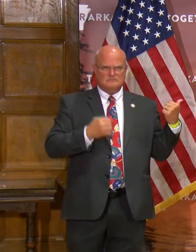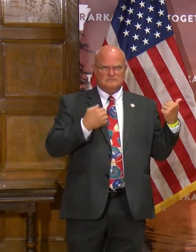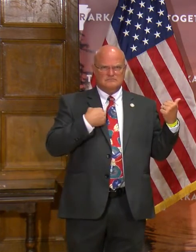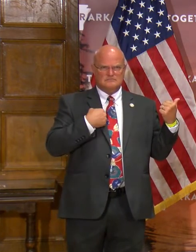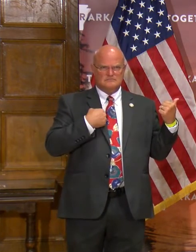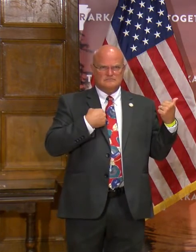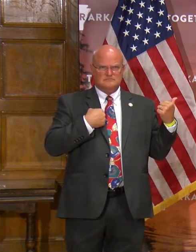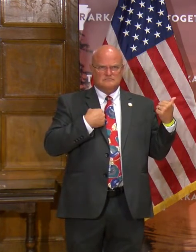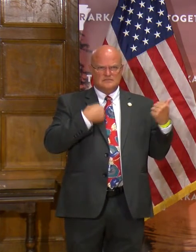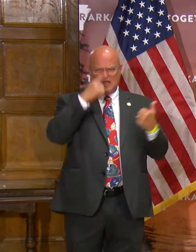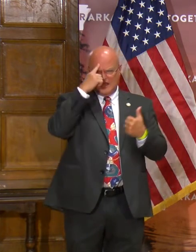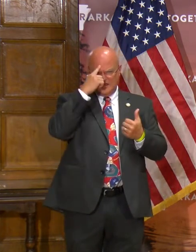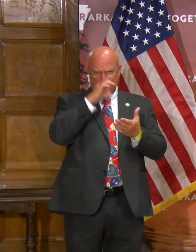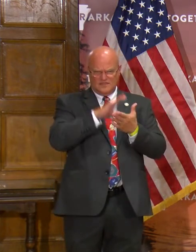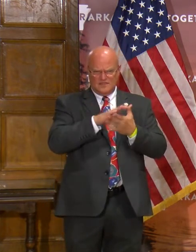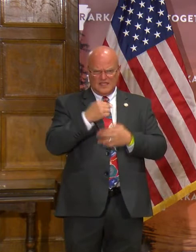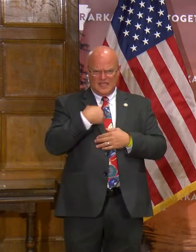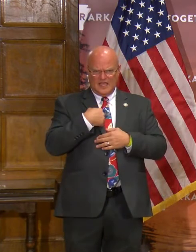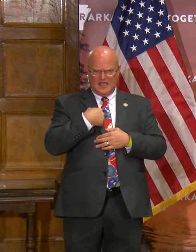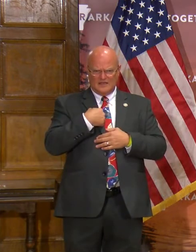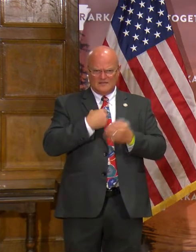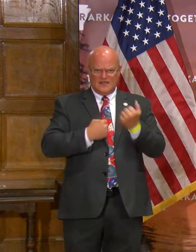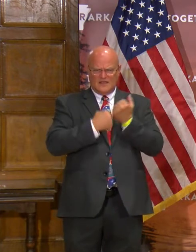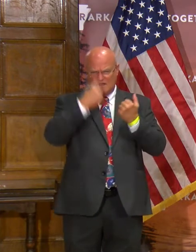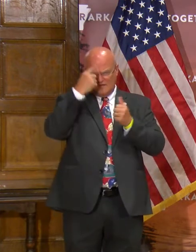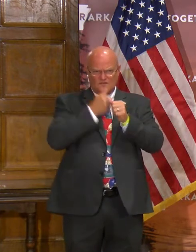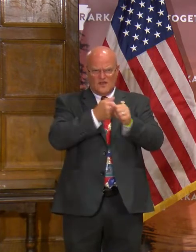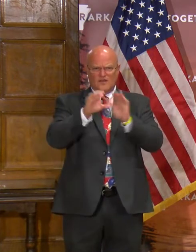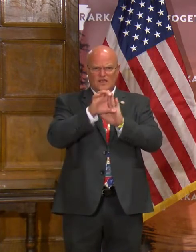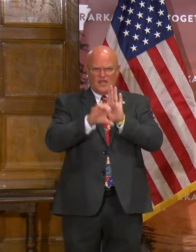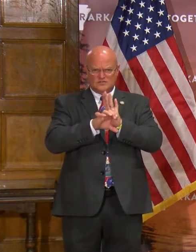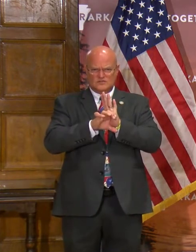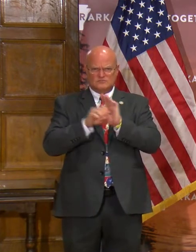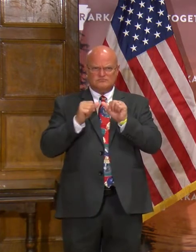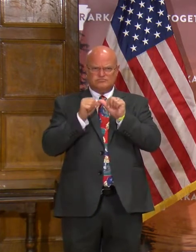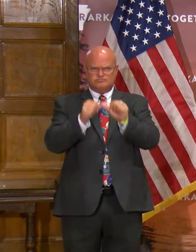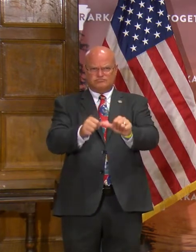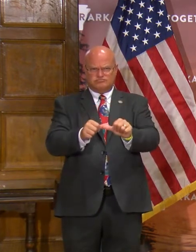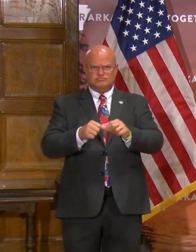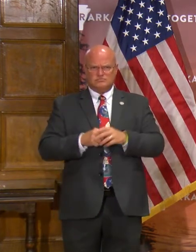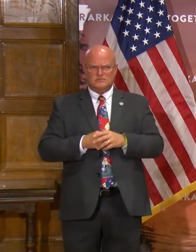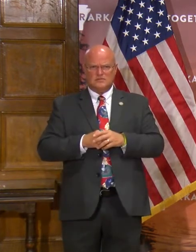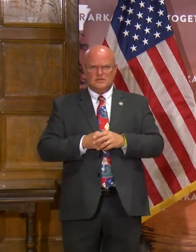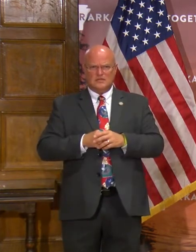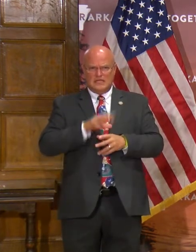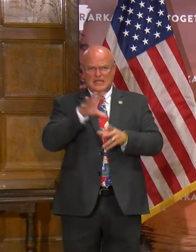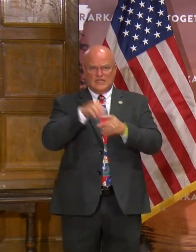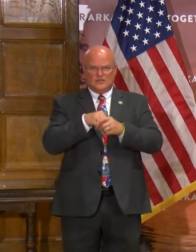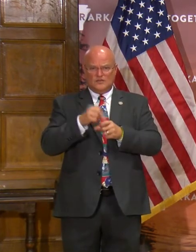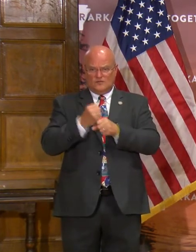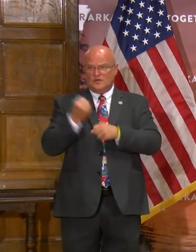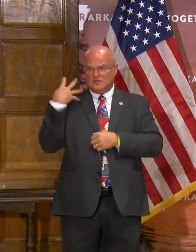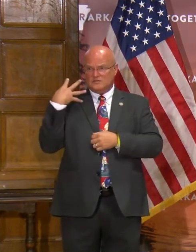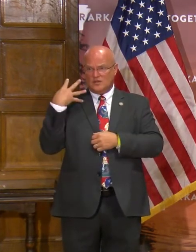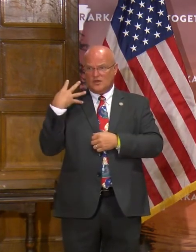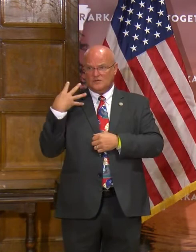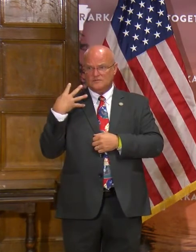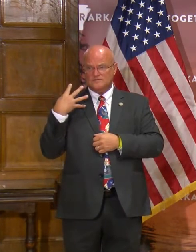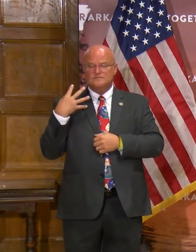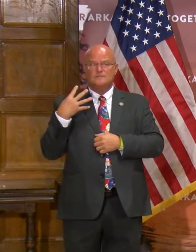I believe that I've advocated for following the Constitution consistently, including four years ago.